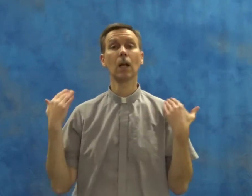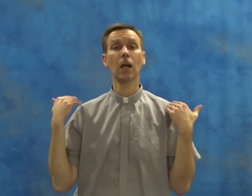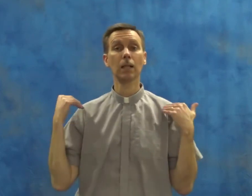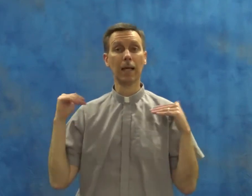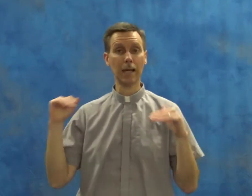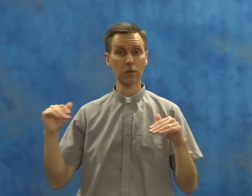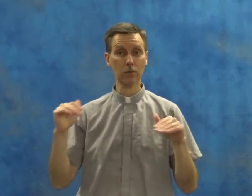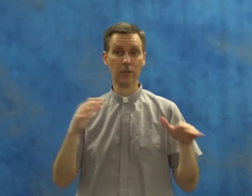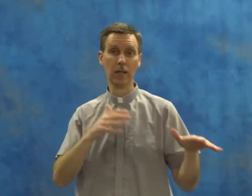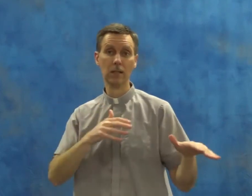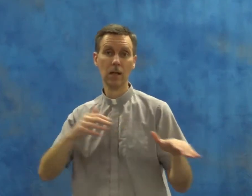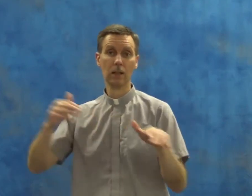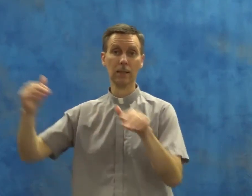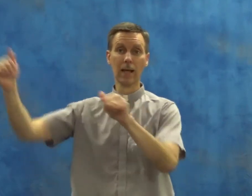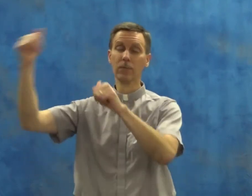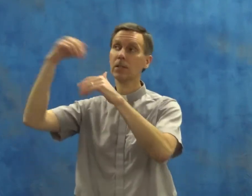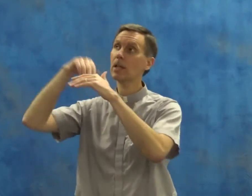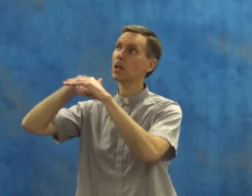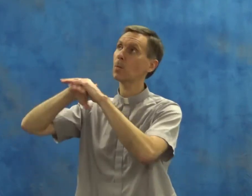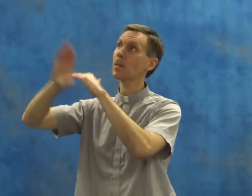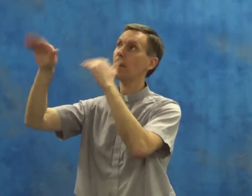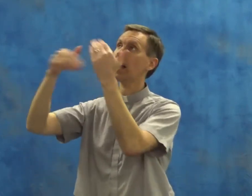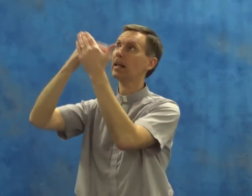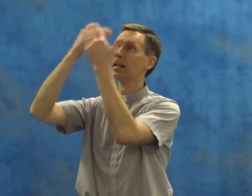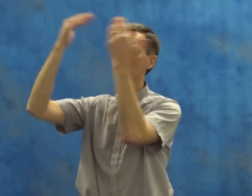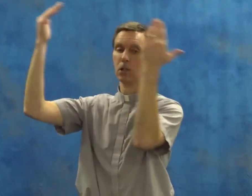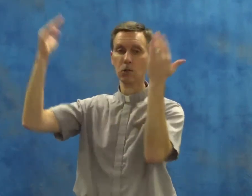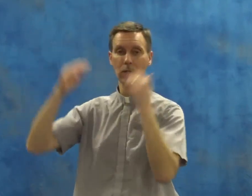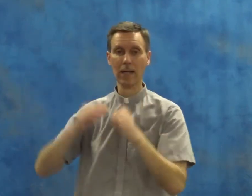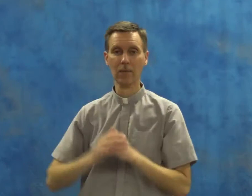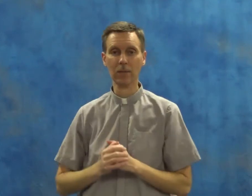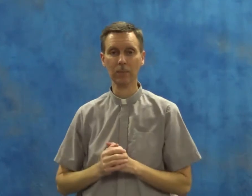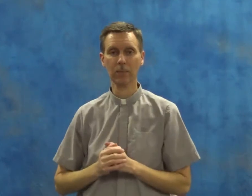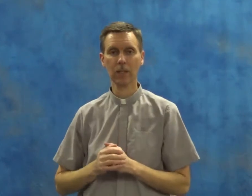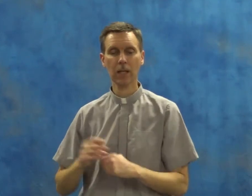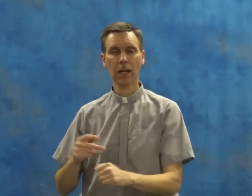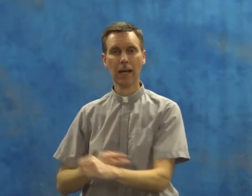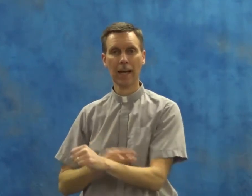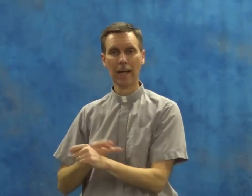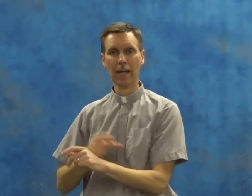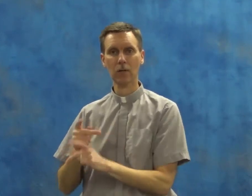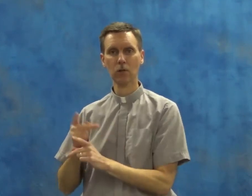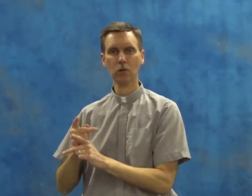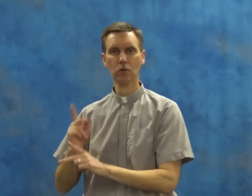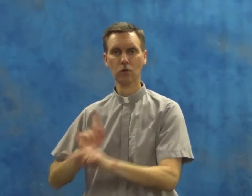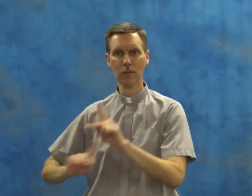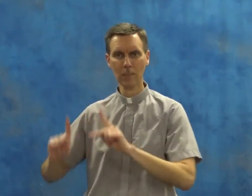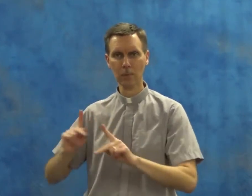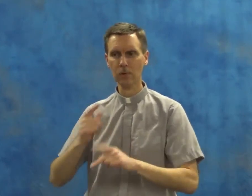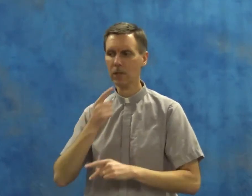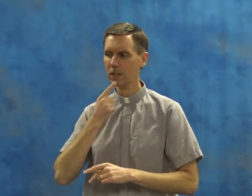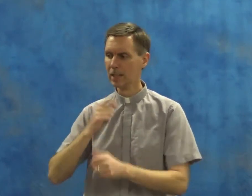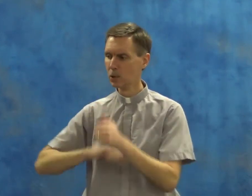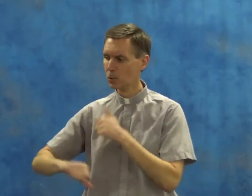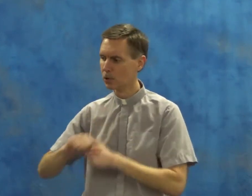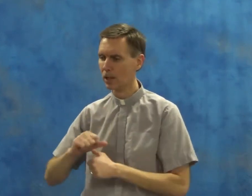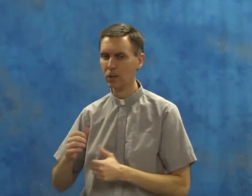Angels then left and went back into heaven. And the shepherds said to each other,